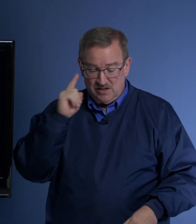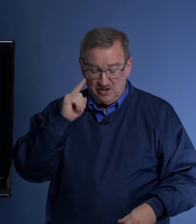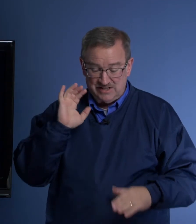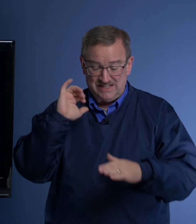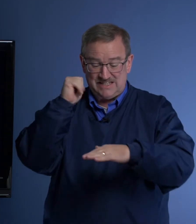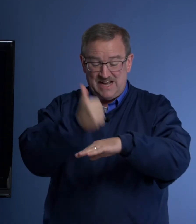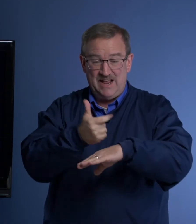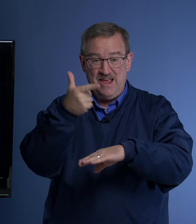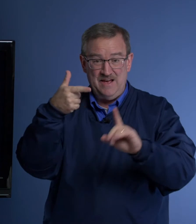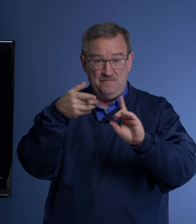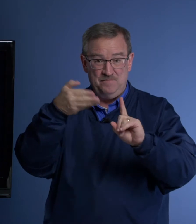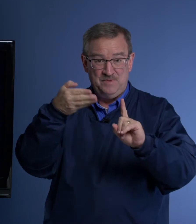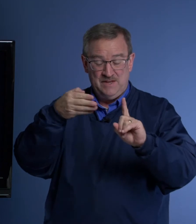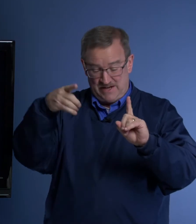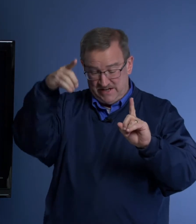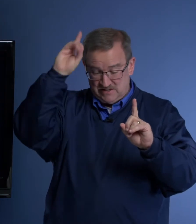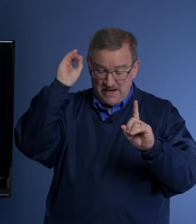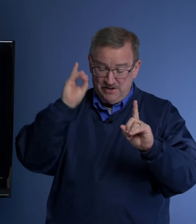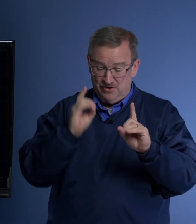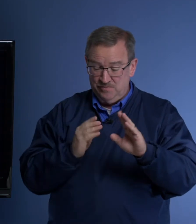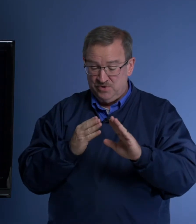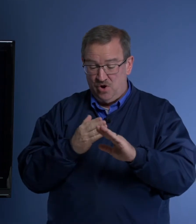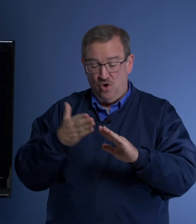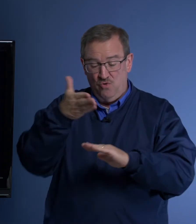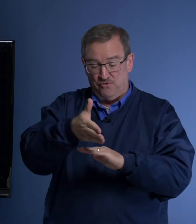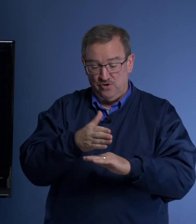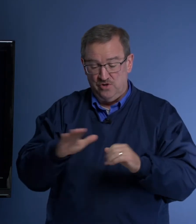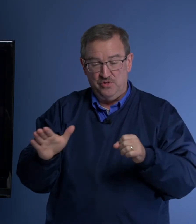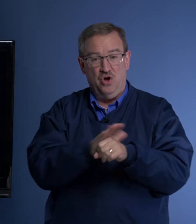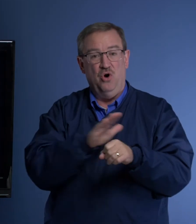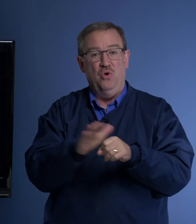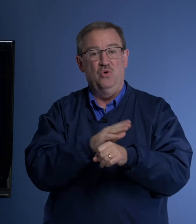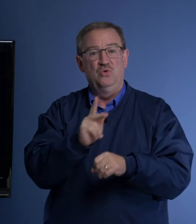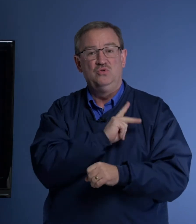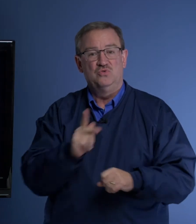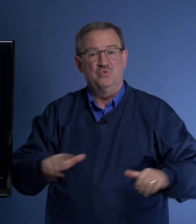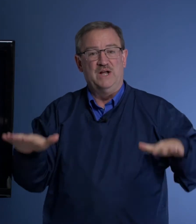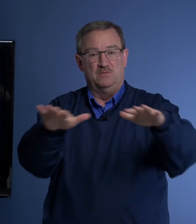thought to set him, that is Daniel, over the whole realm.